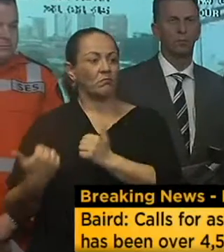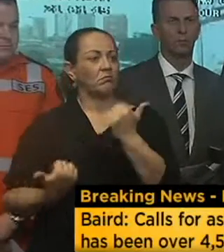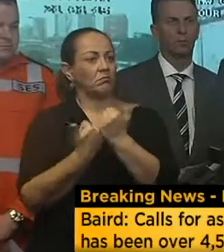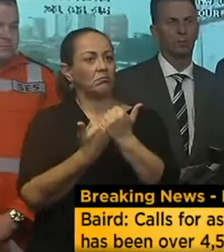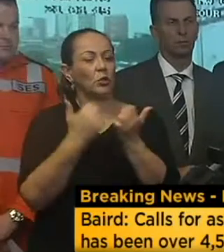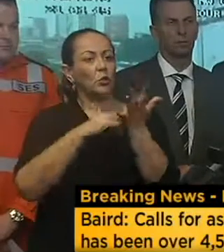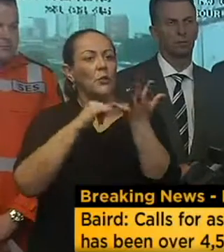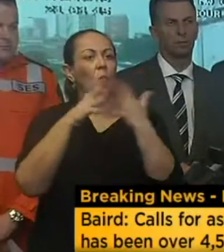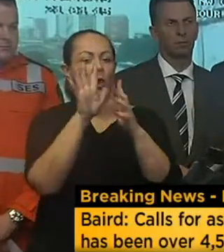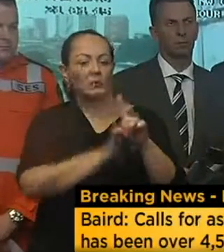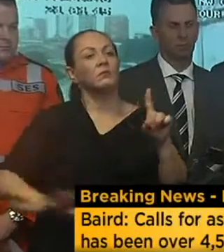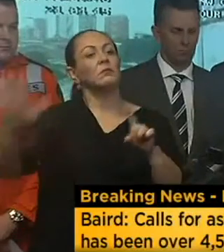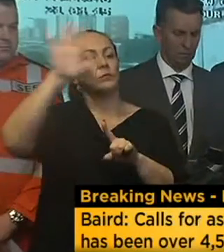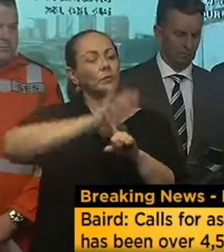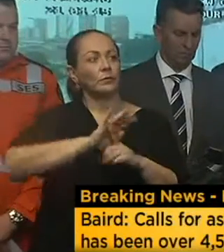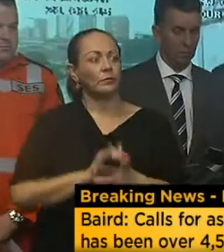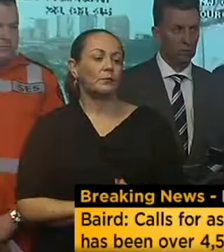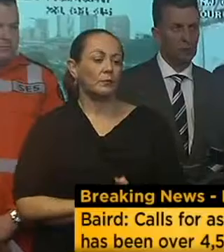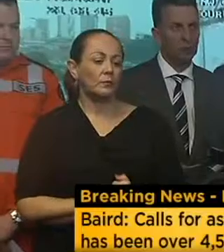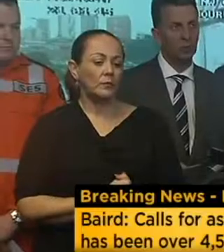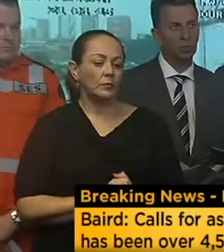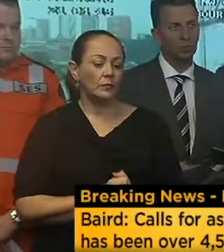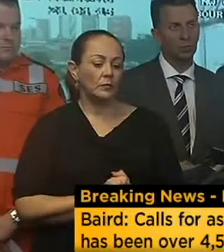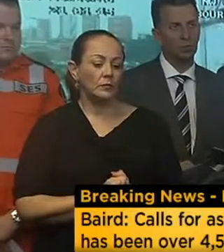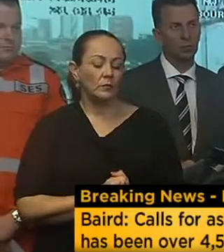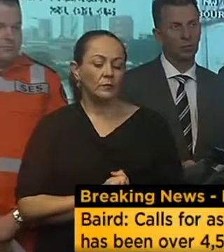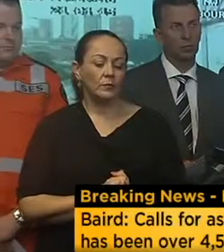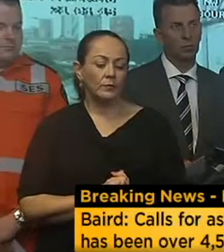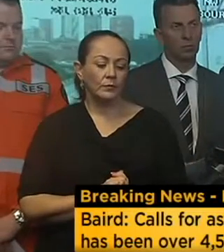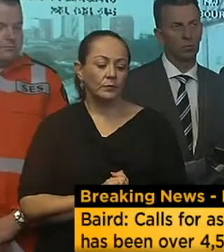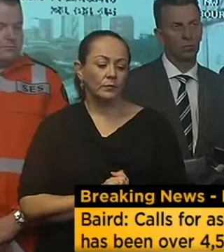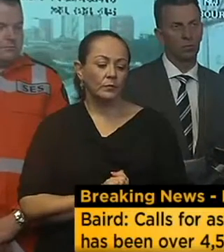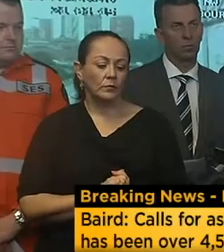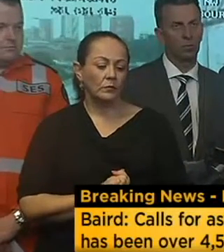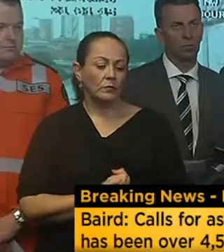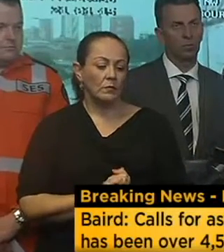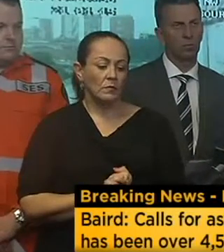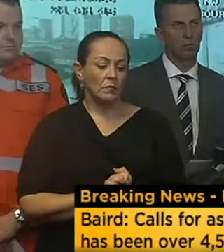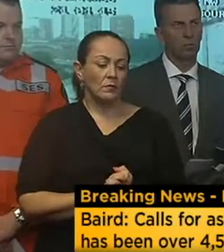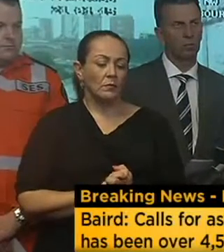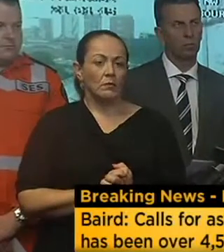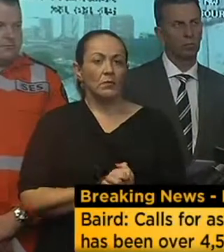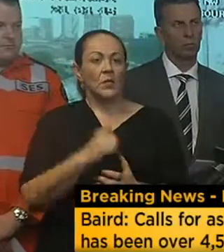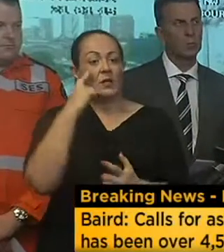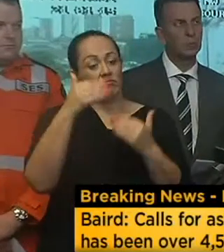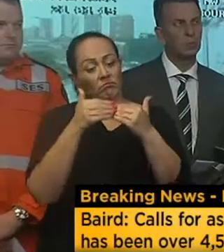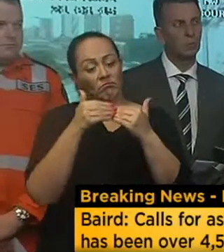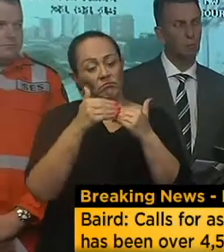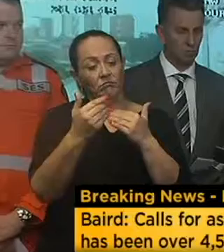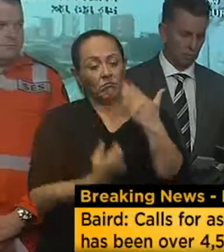NSW. This is an incident that we can see avoiding